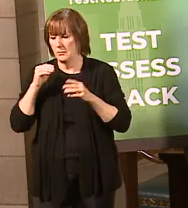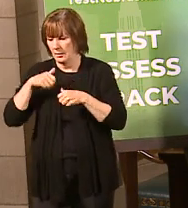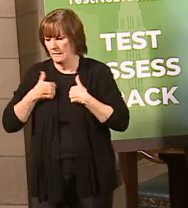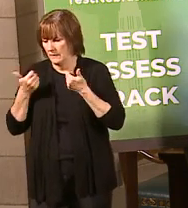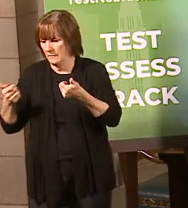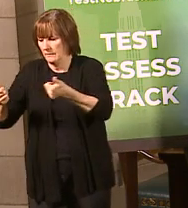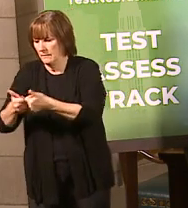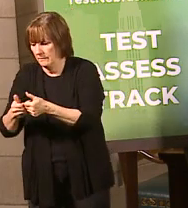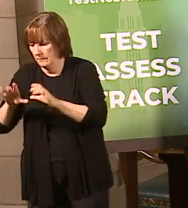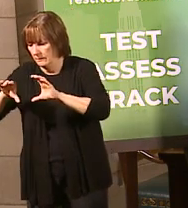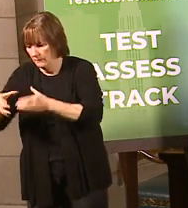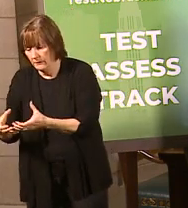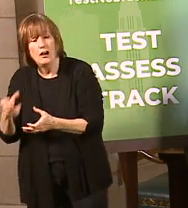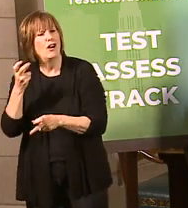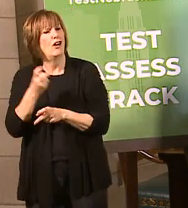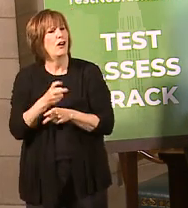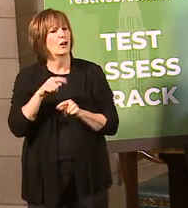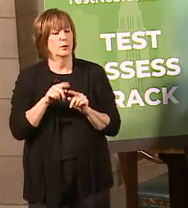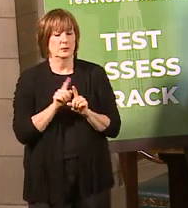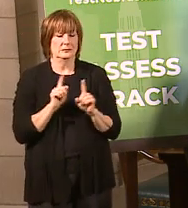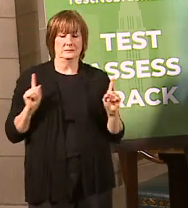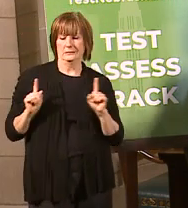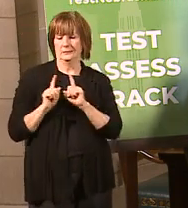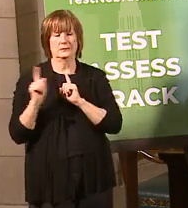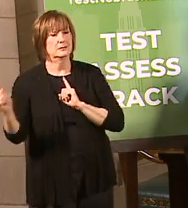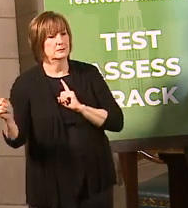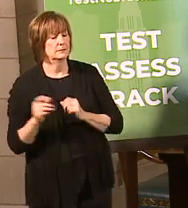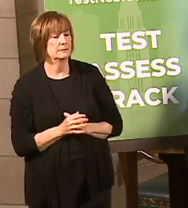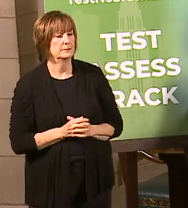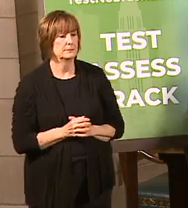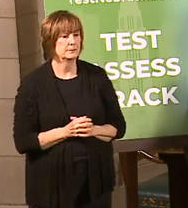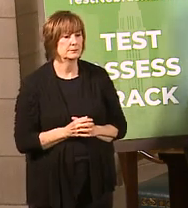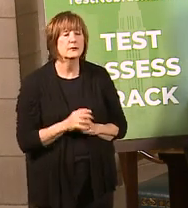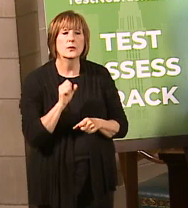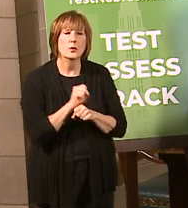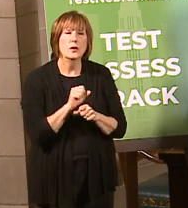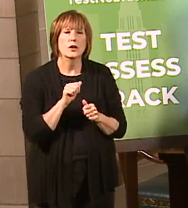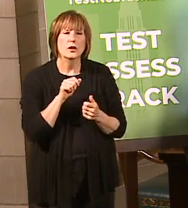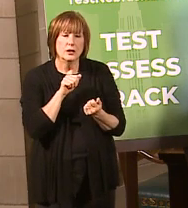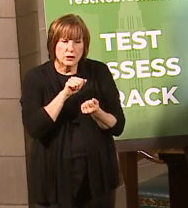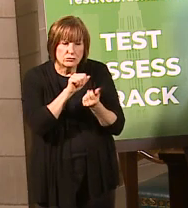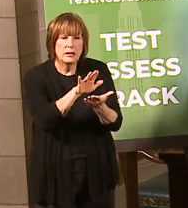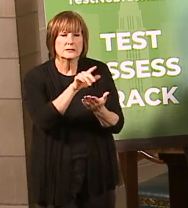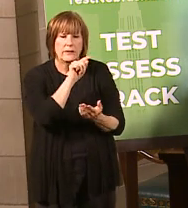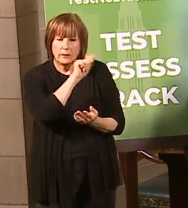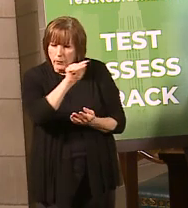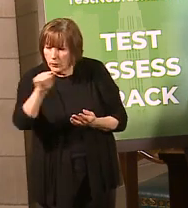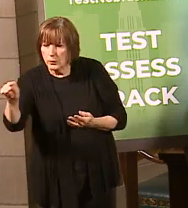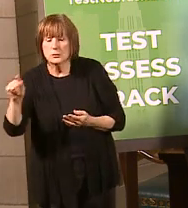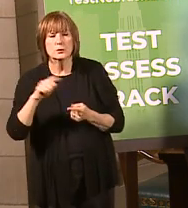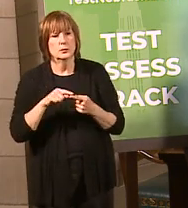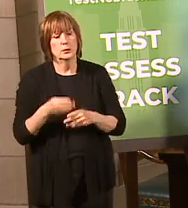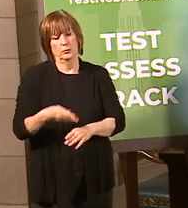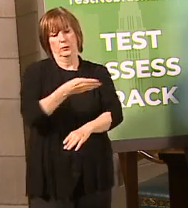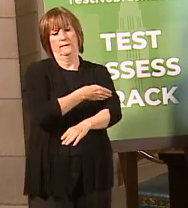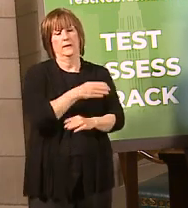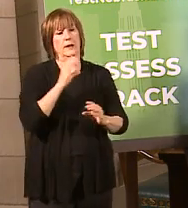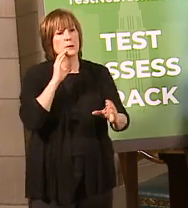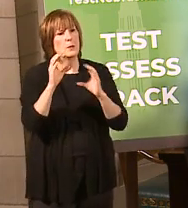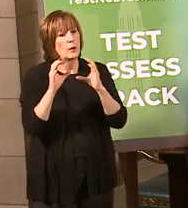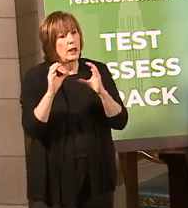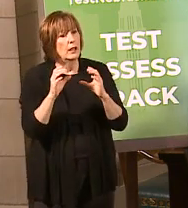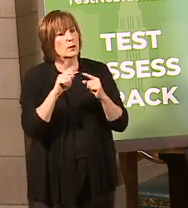That makes it difficult to the socially distance. And then we're working to address each of those issues to be able to do a better job communicating,